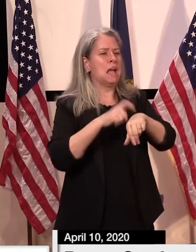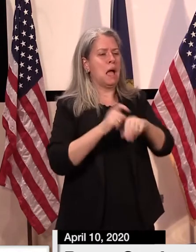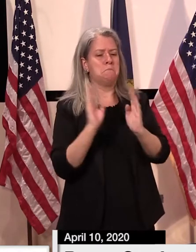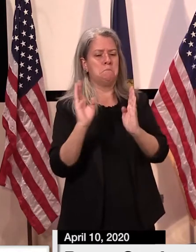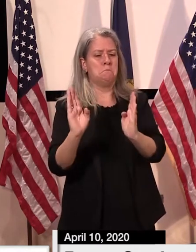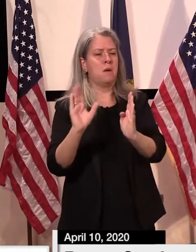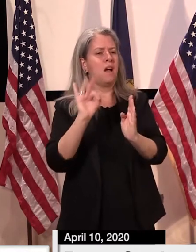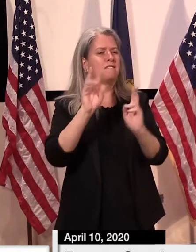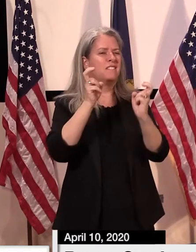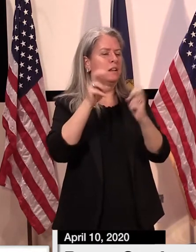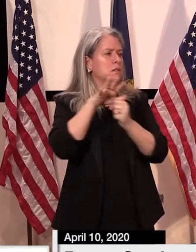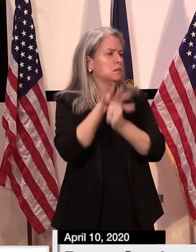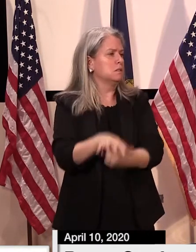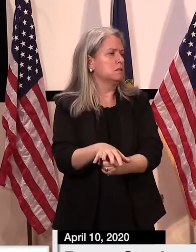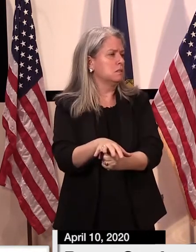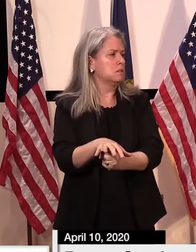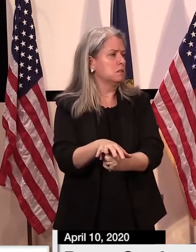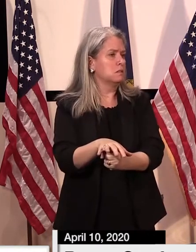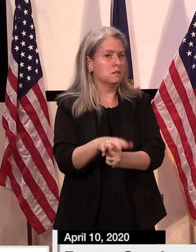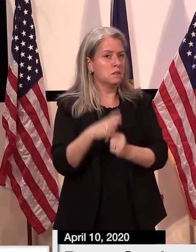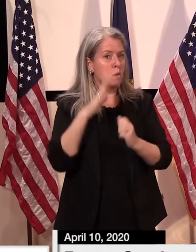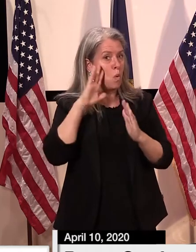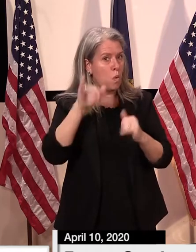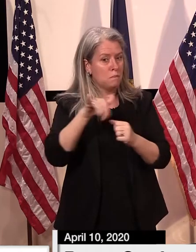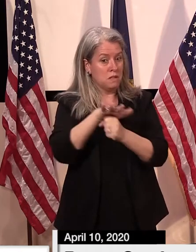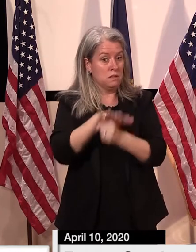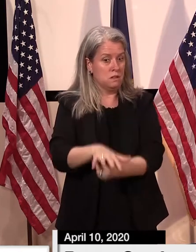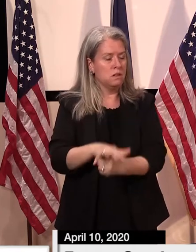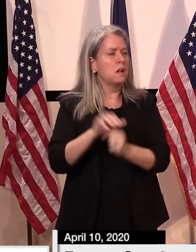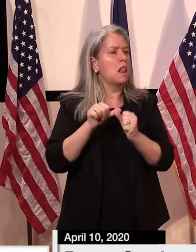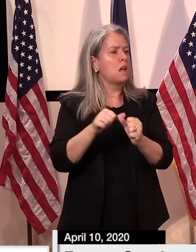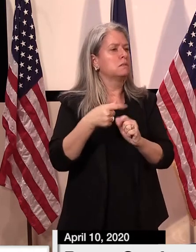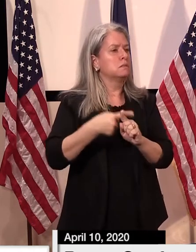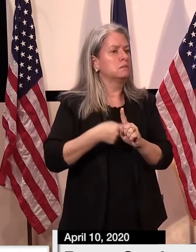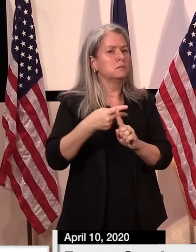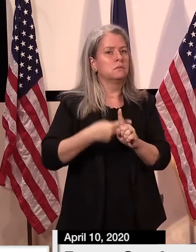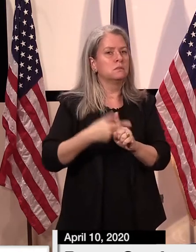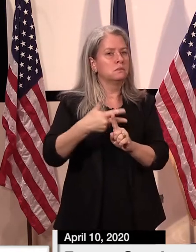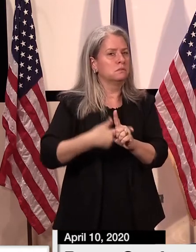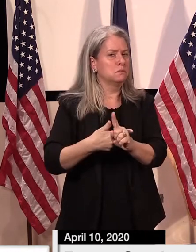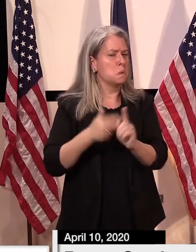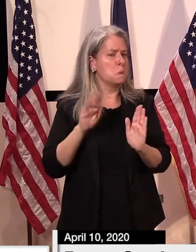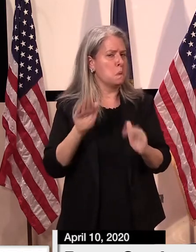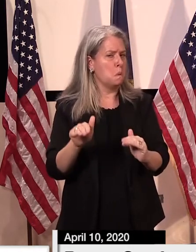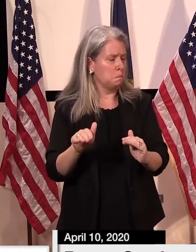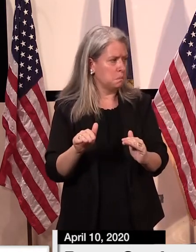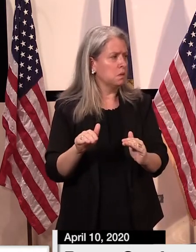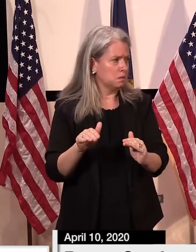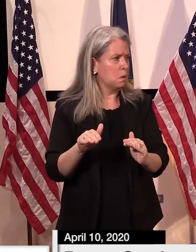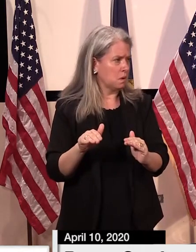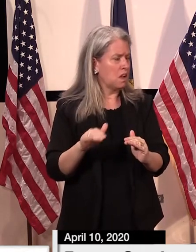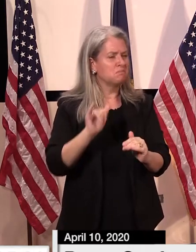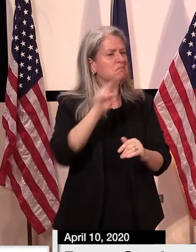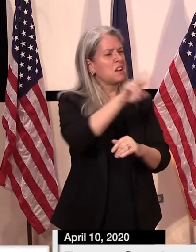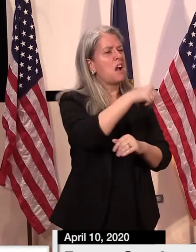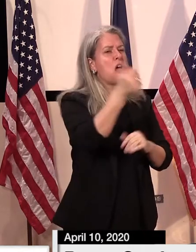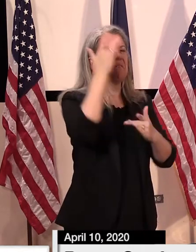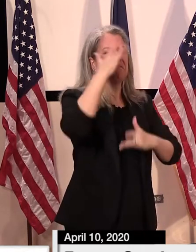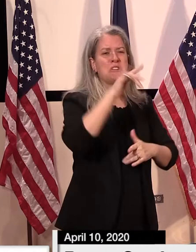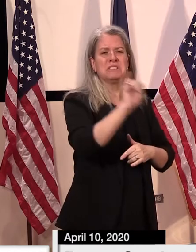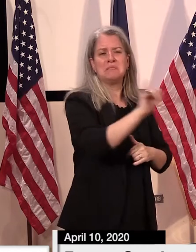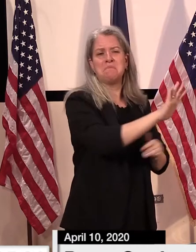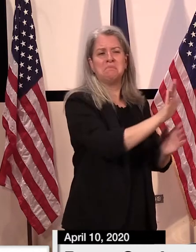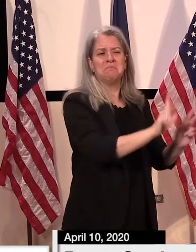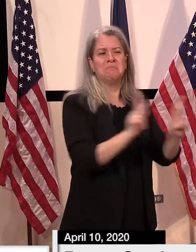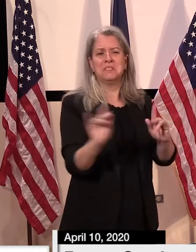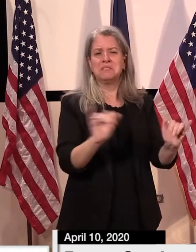and suppression hopefully will go on for many, many months. When you have a period of suppression, that means there are very few